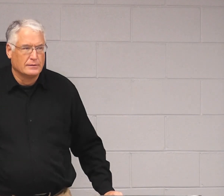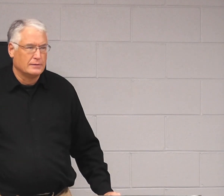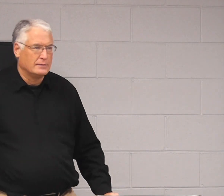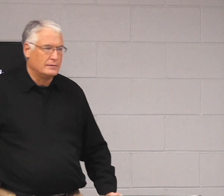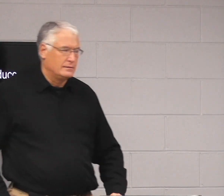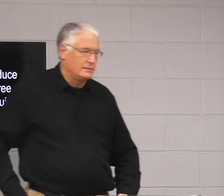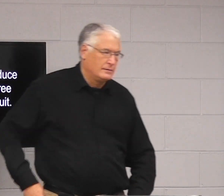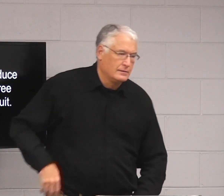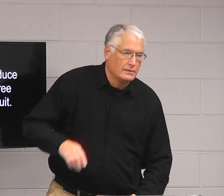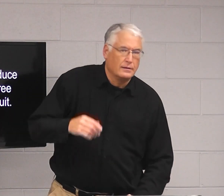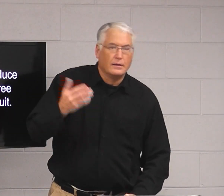You see me cursing.